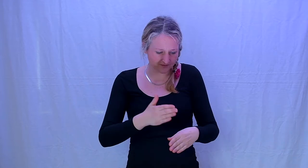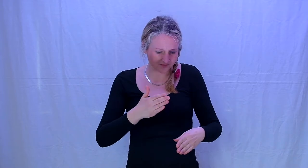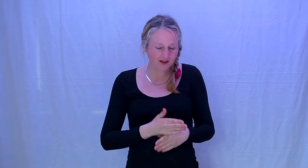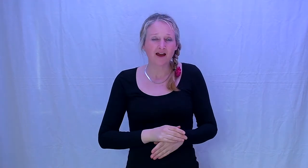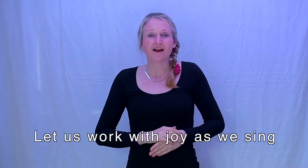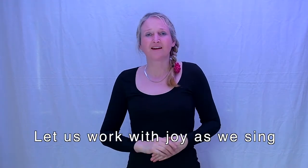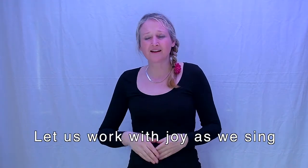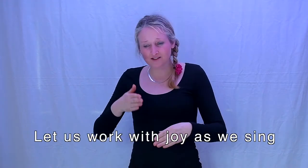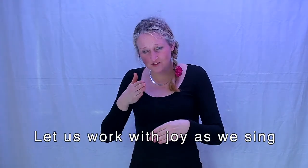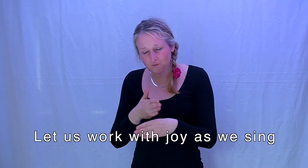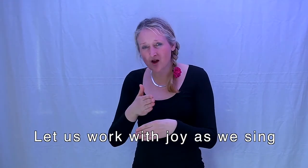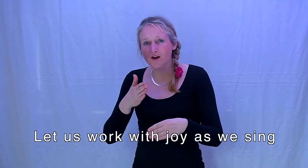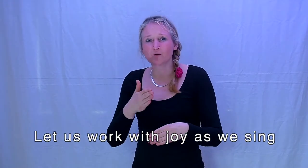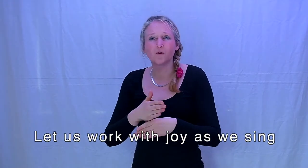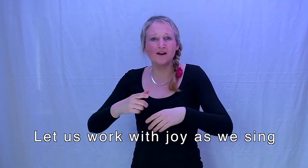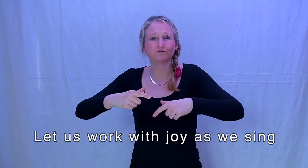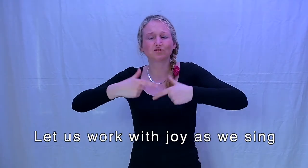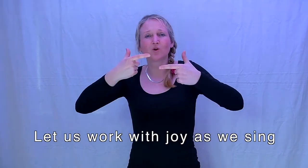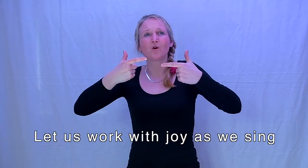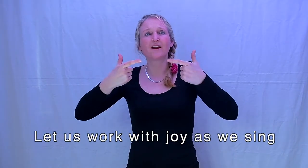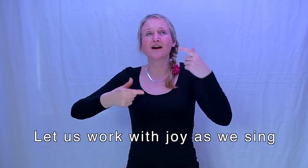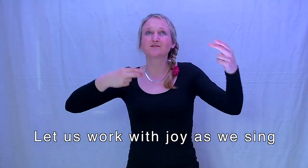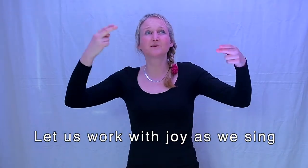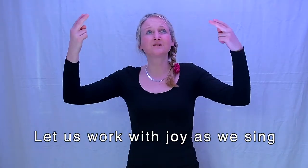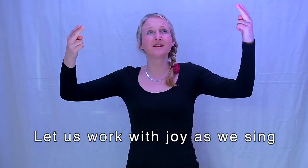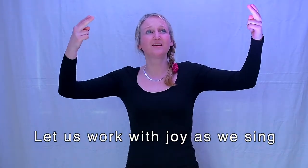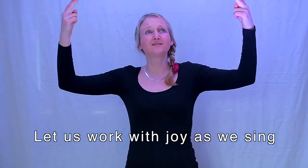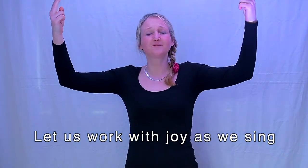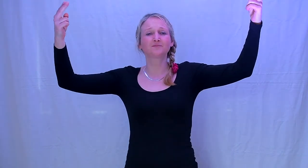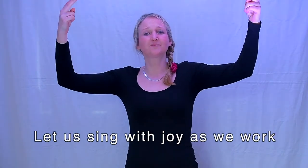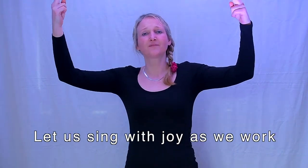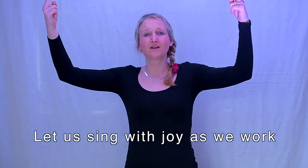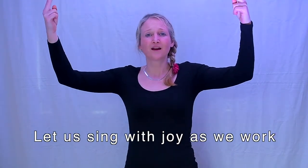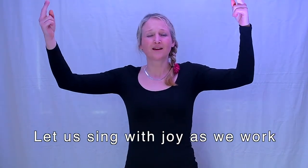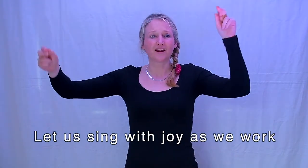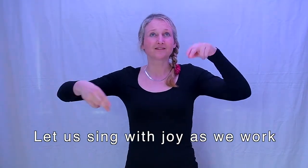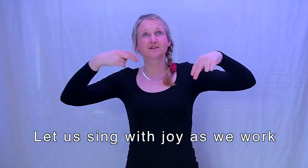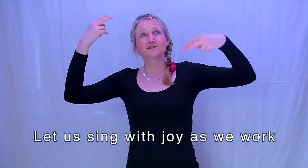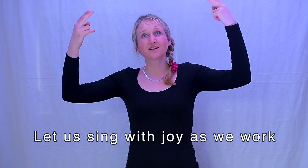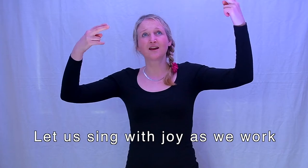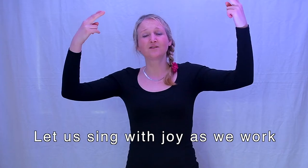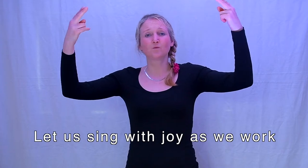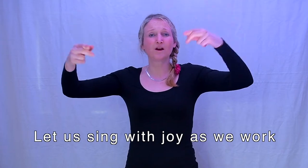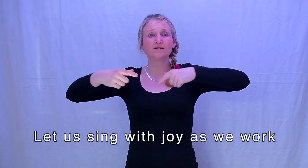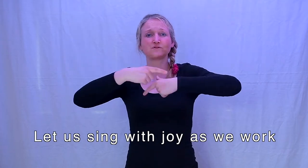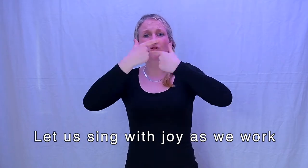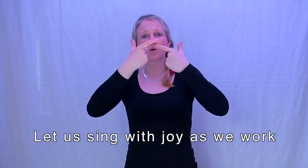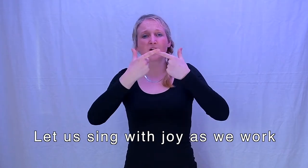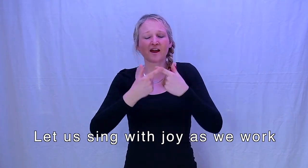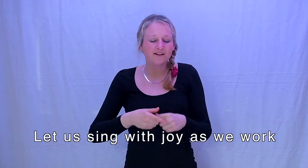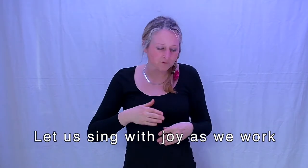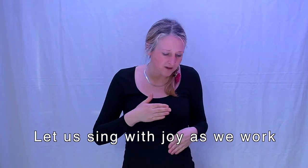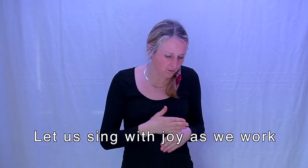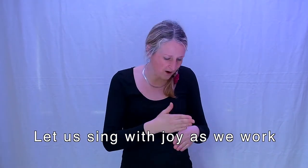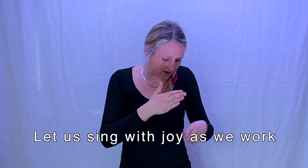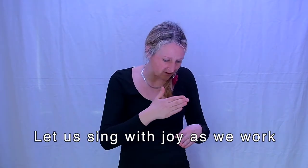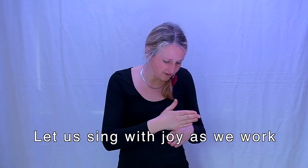Let us work with joy as we sing Let us sing with joy as we work